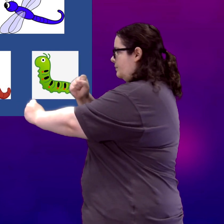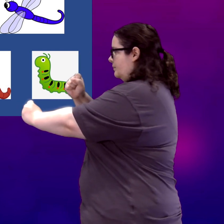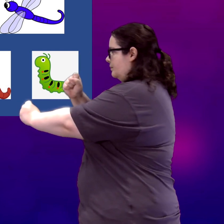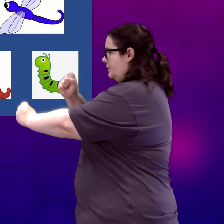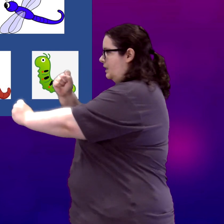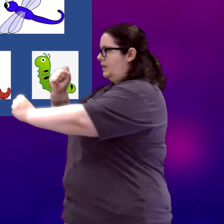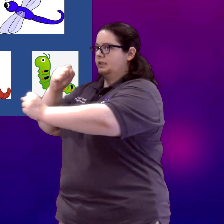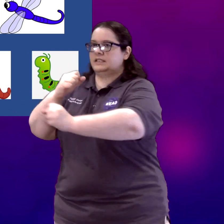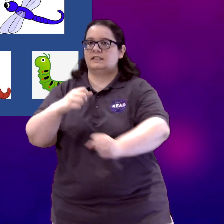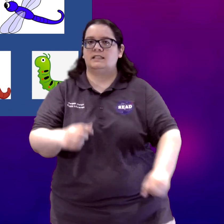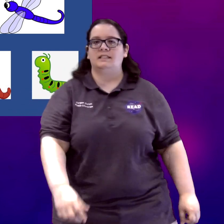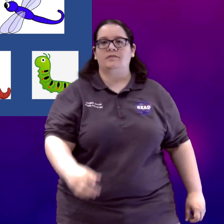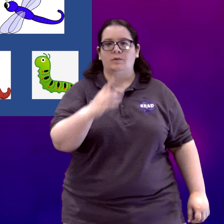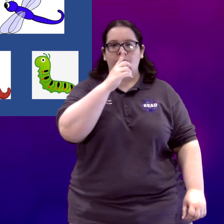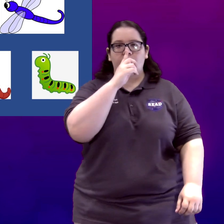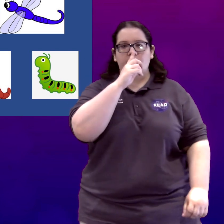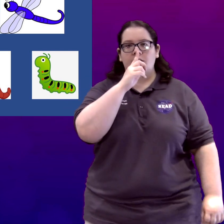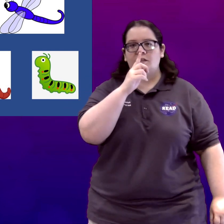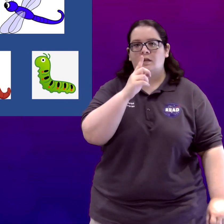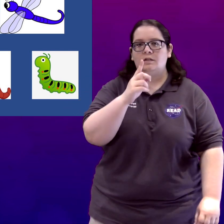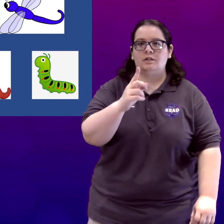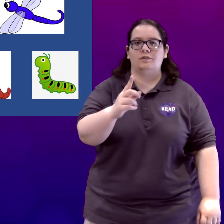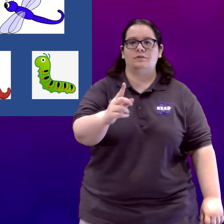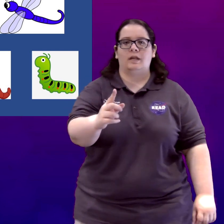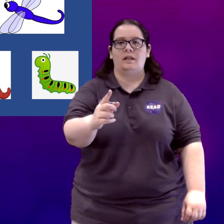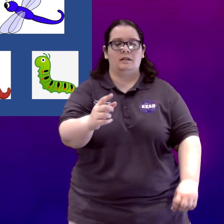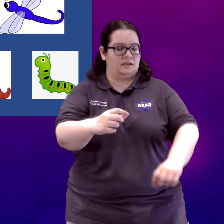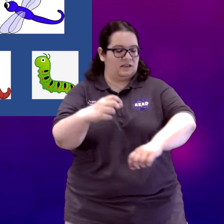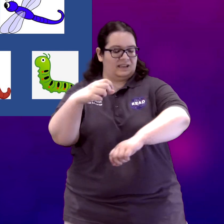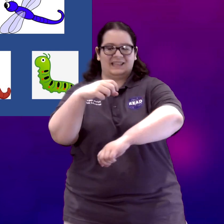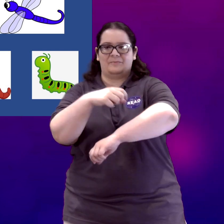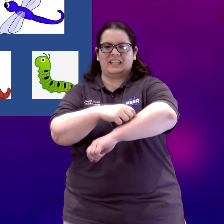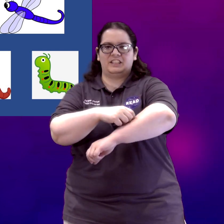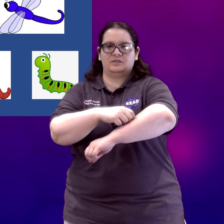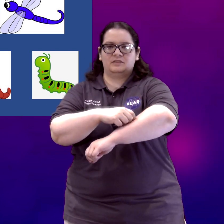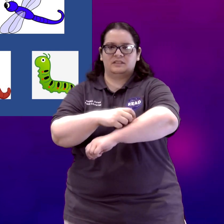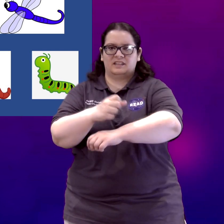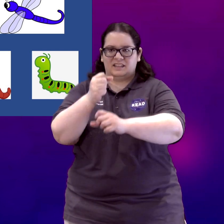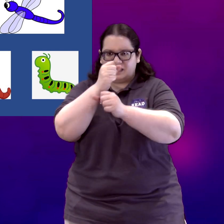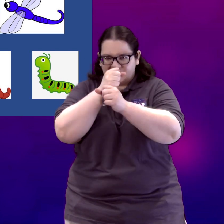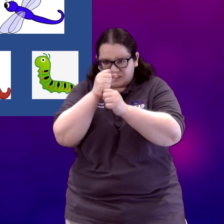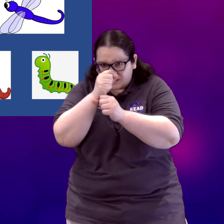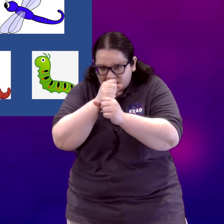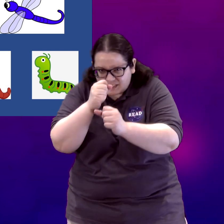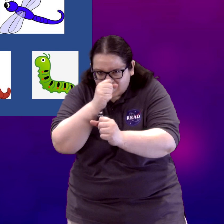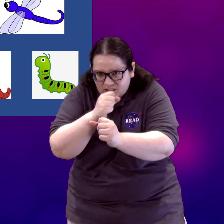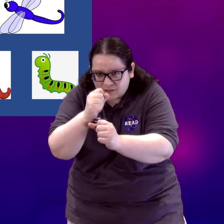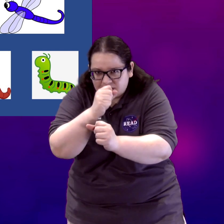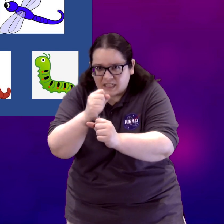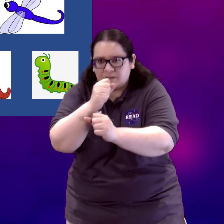Mosquito. It does this because they have that really long nose, right? They bite you and they get their get their nose down